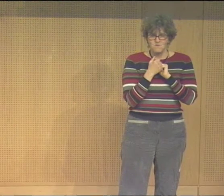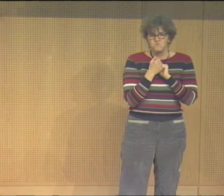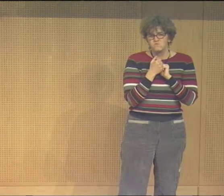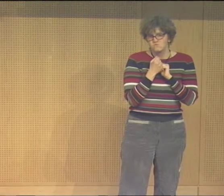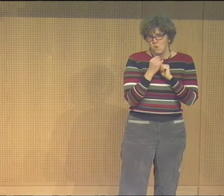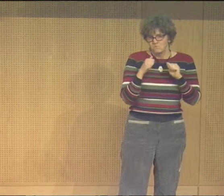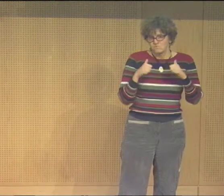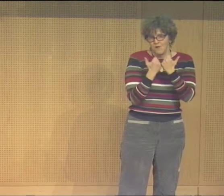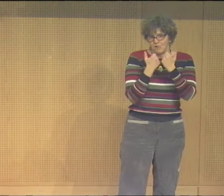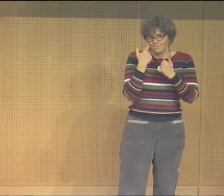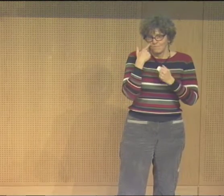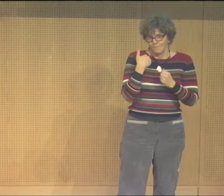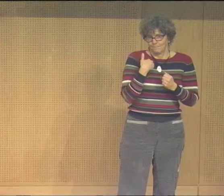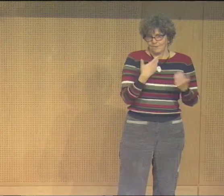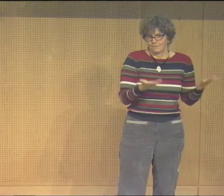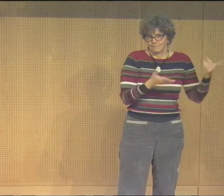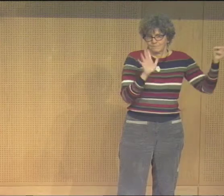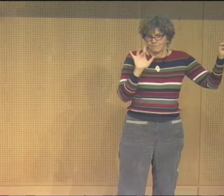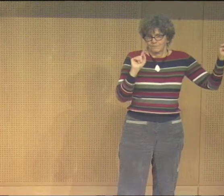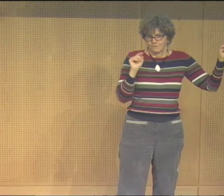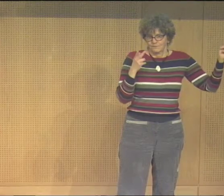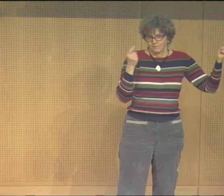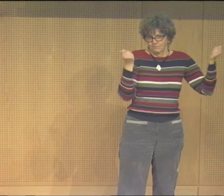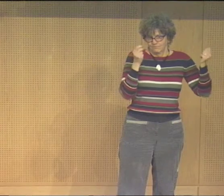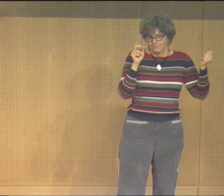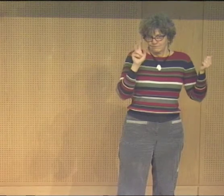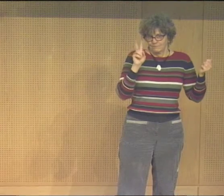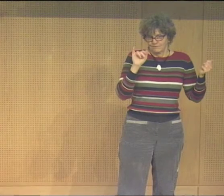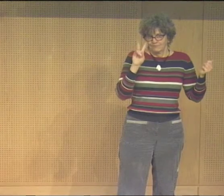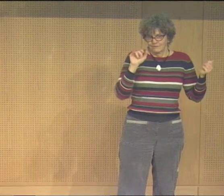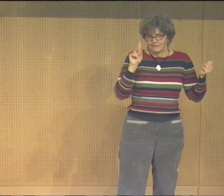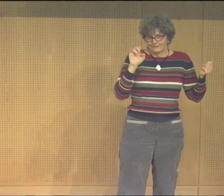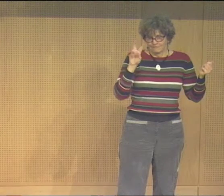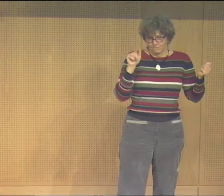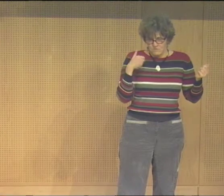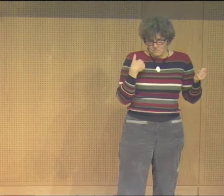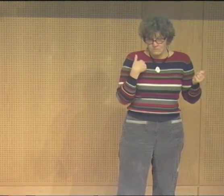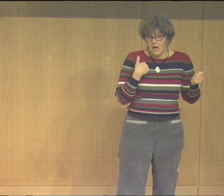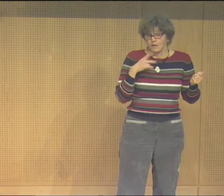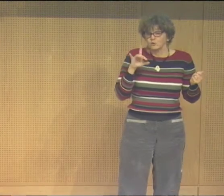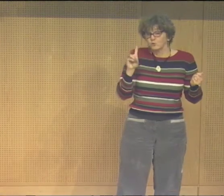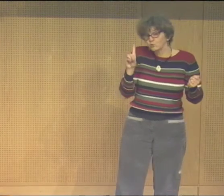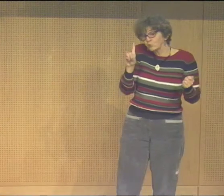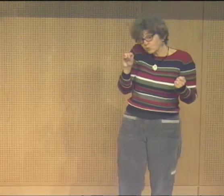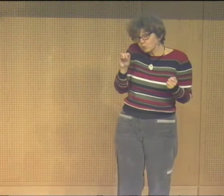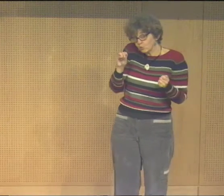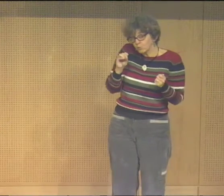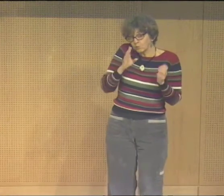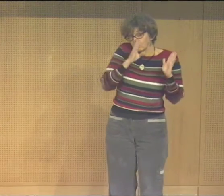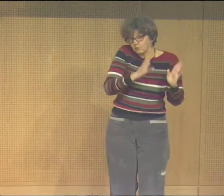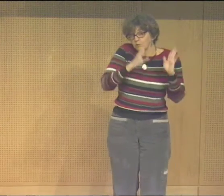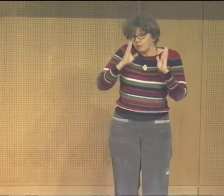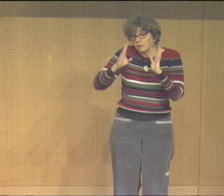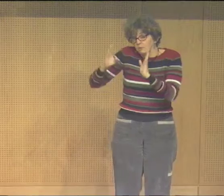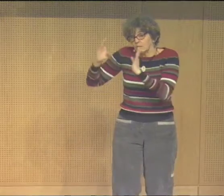my deaf identity in my self-portrait. So I thought that I would